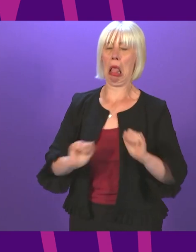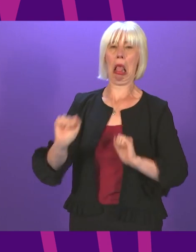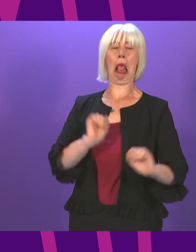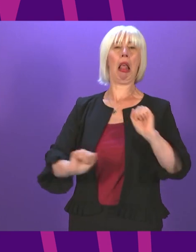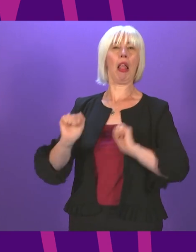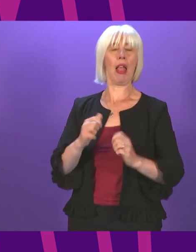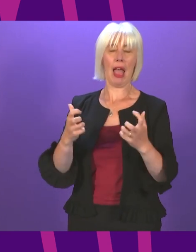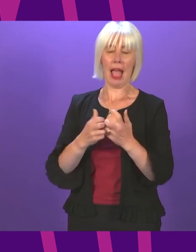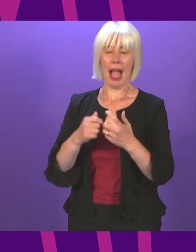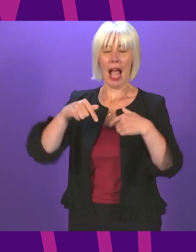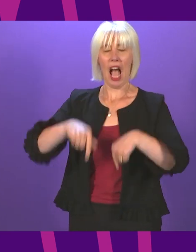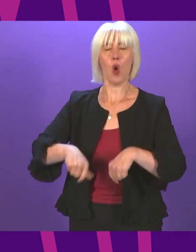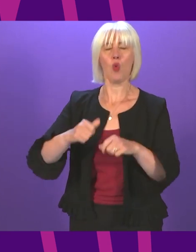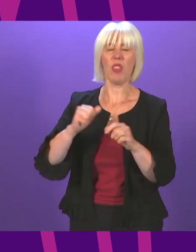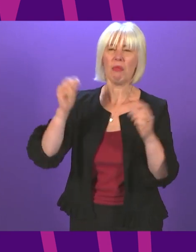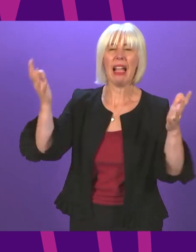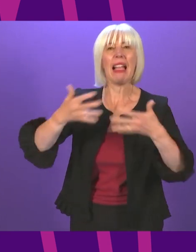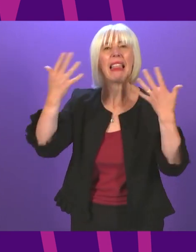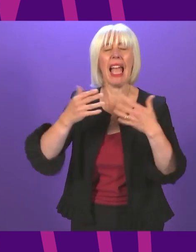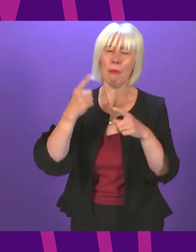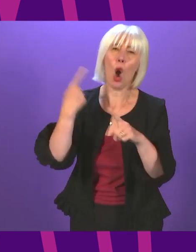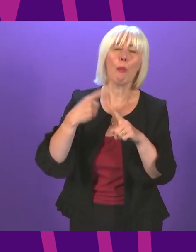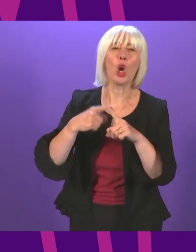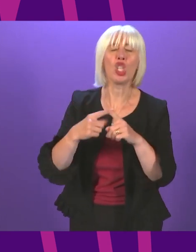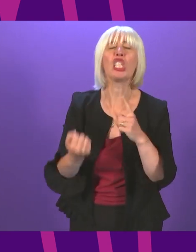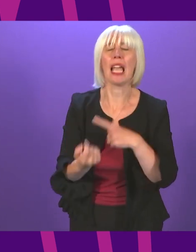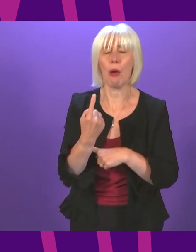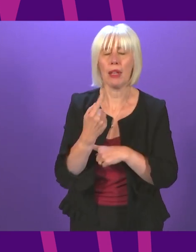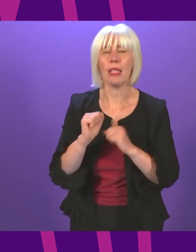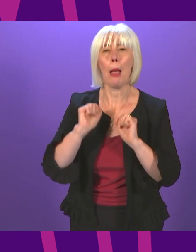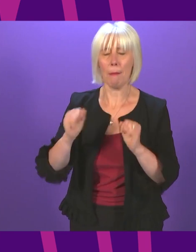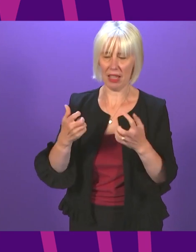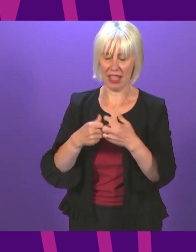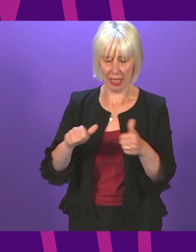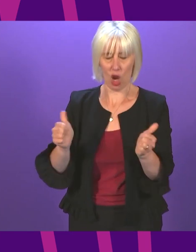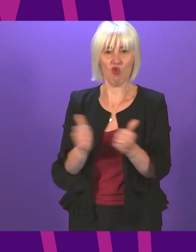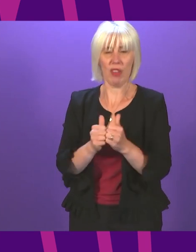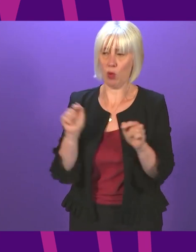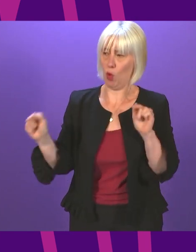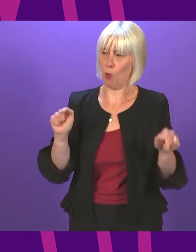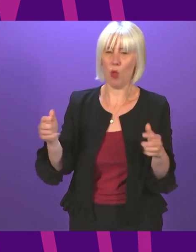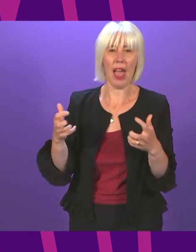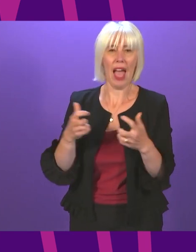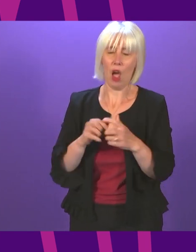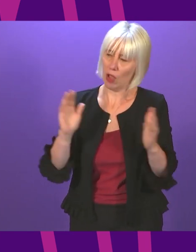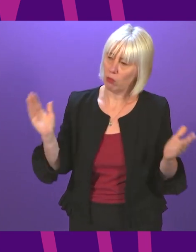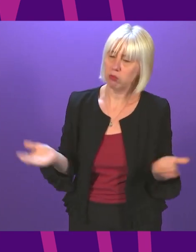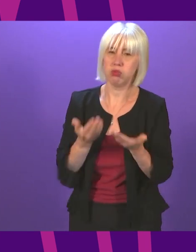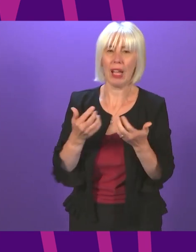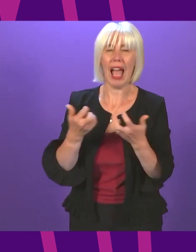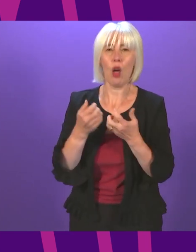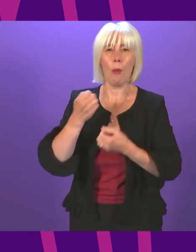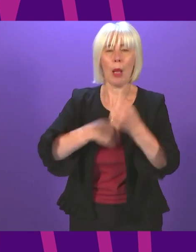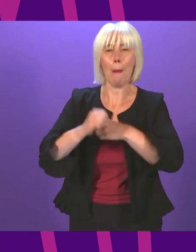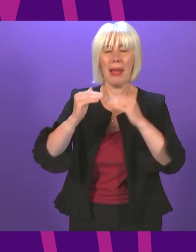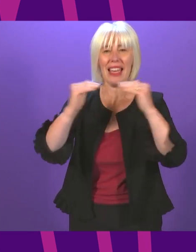the impacts of the climate emergency. Can the First Minister expand on how this agreement will bolster the Scottish Government's work to achieve our ambitious net zero